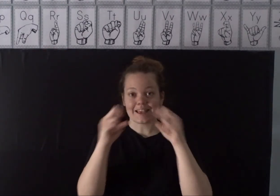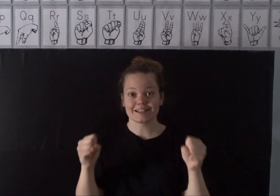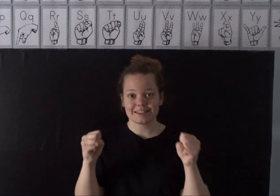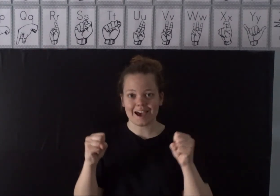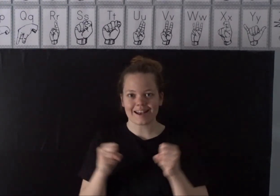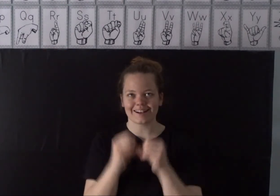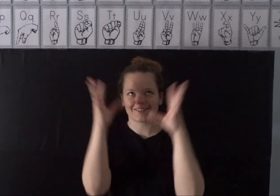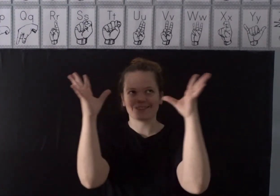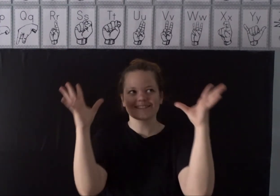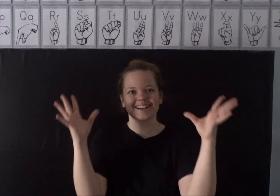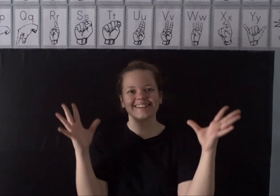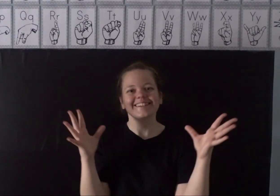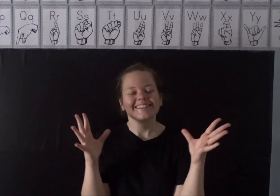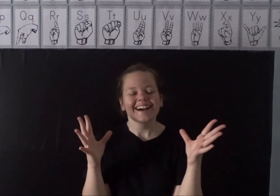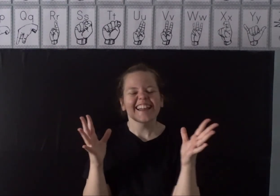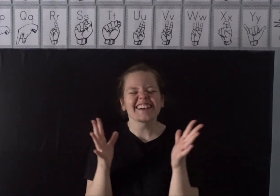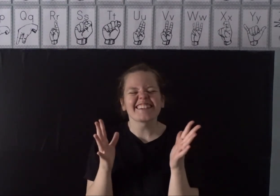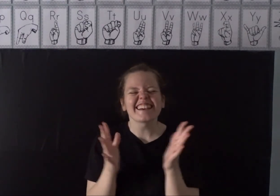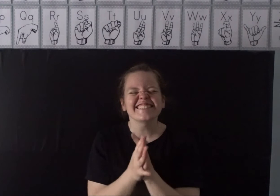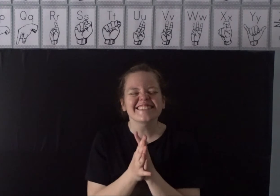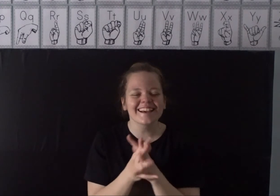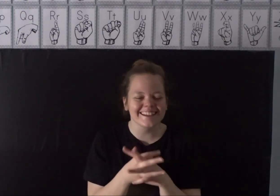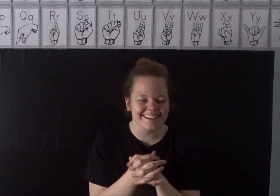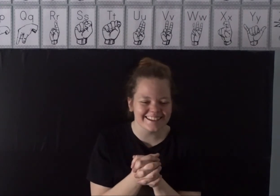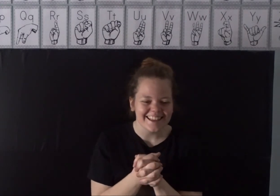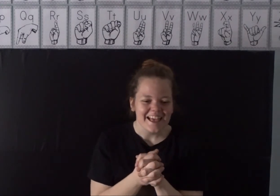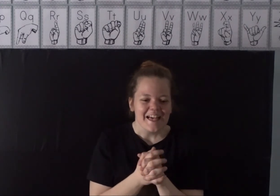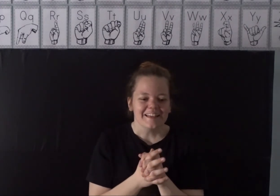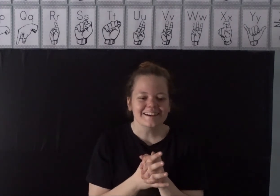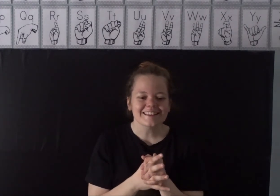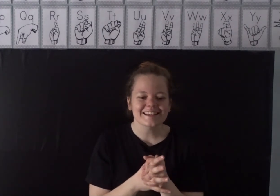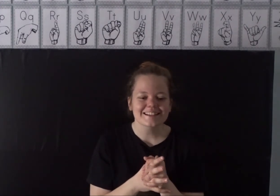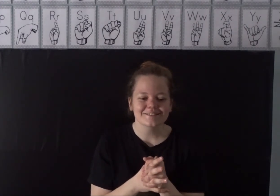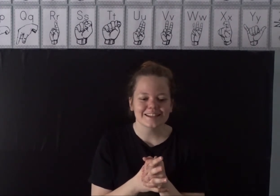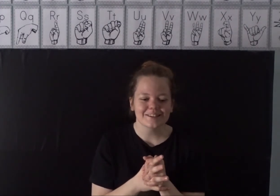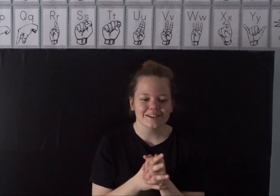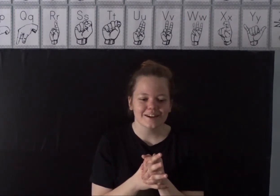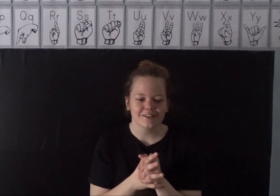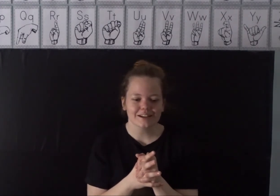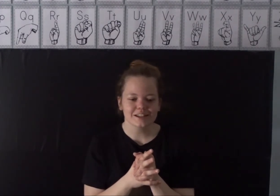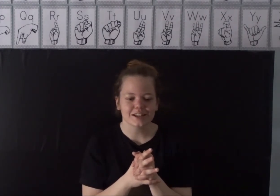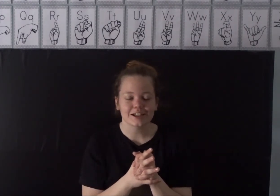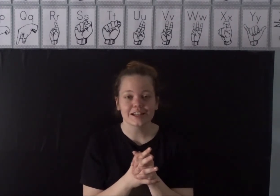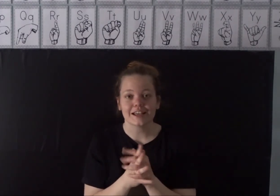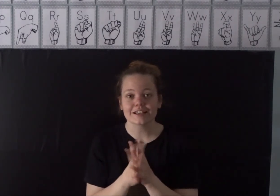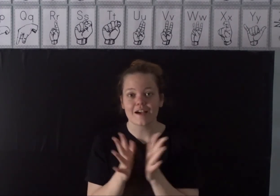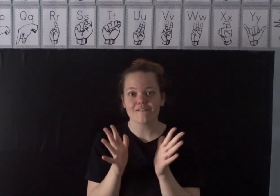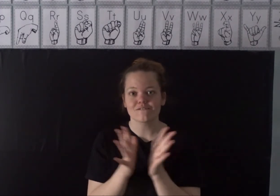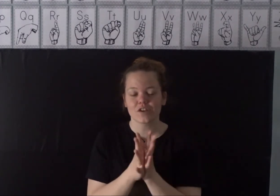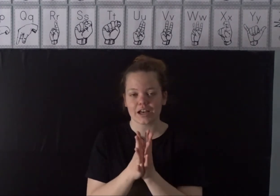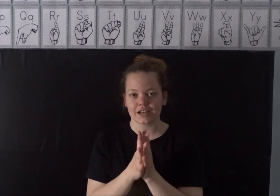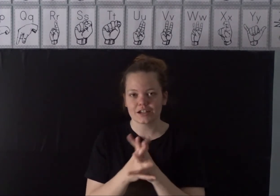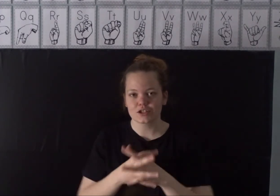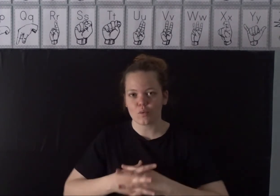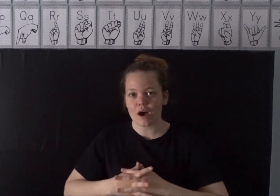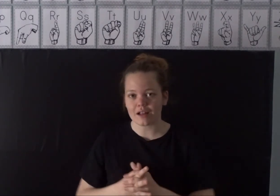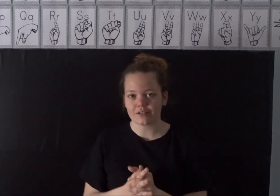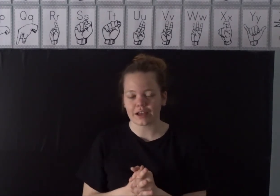Isn't that a cool sign? I love it. Alright. The next one that we are going to learn is fire. So wildfire.